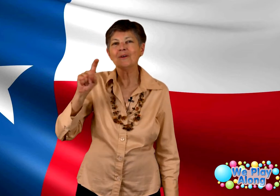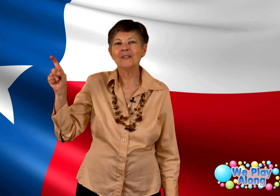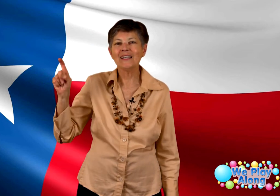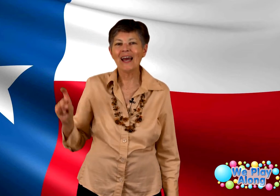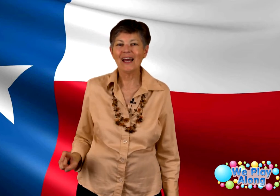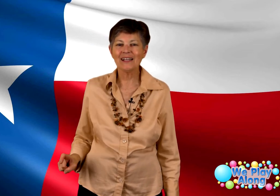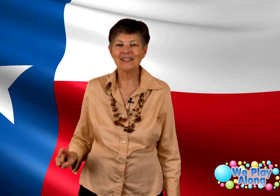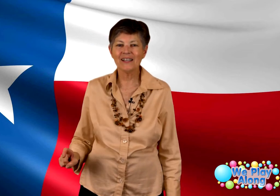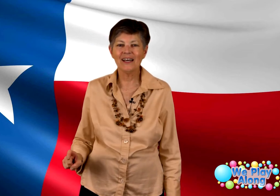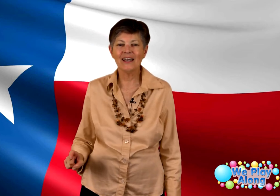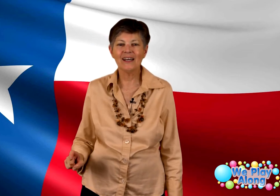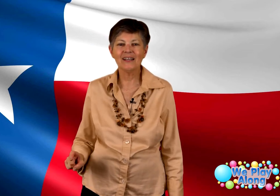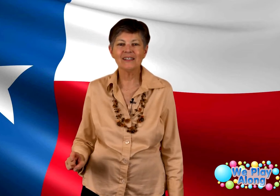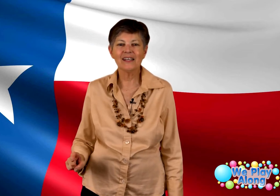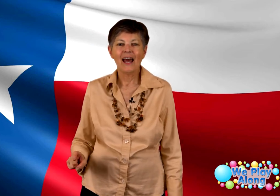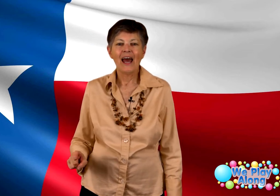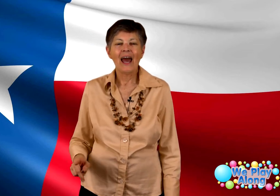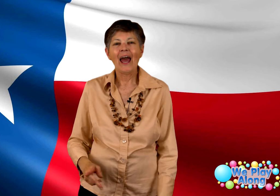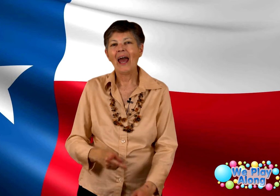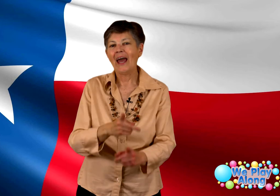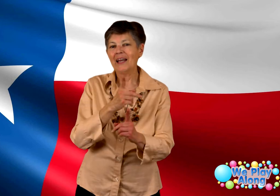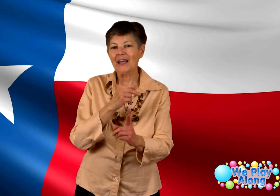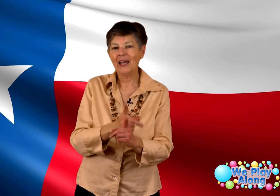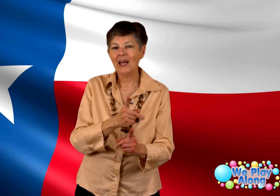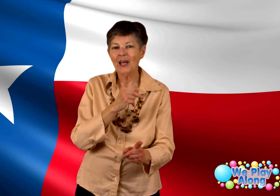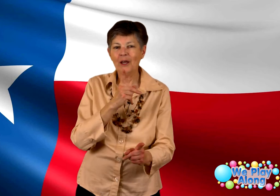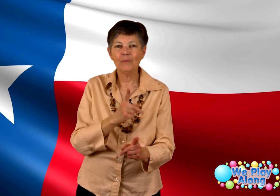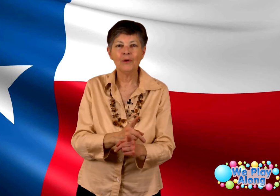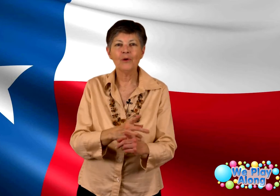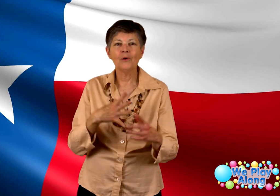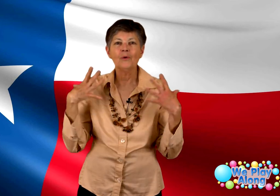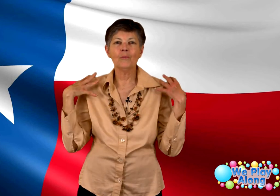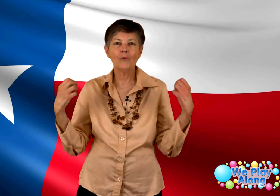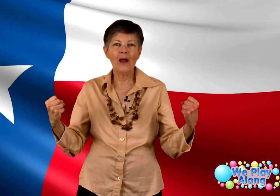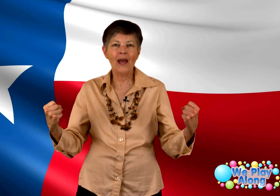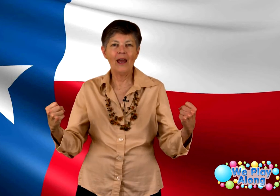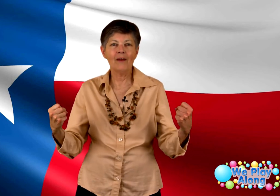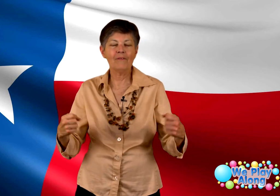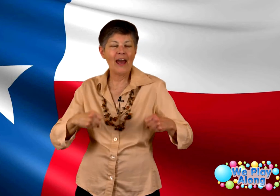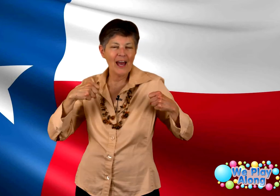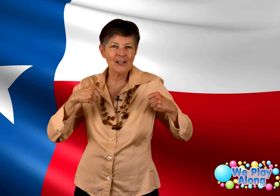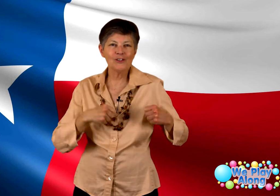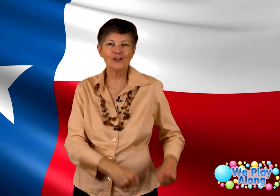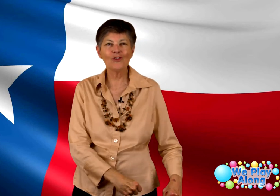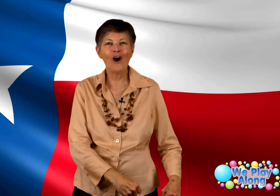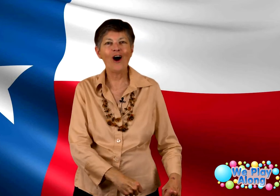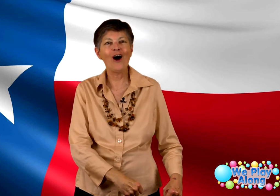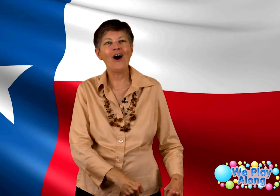Texas and keep you brave and strong